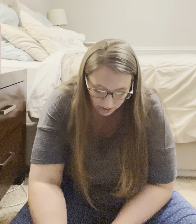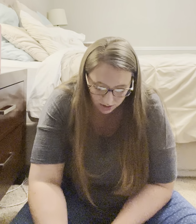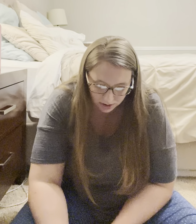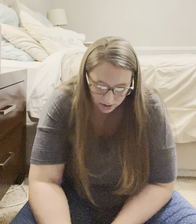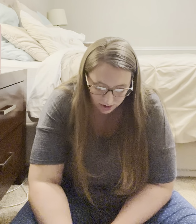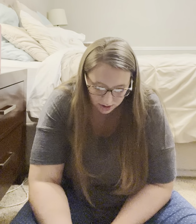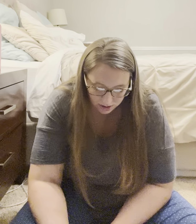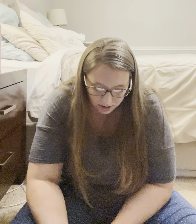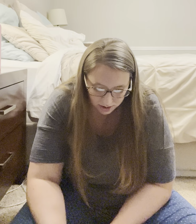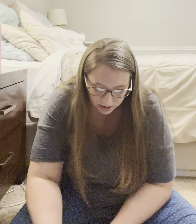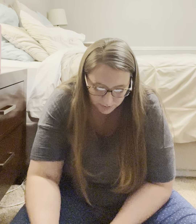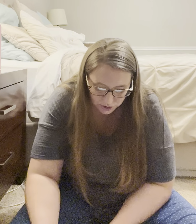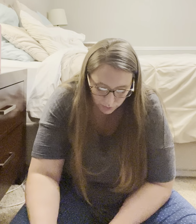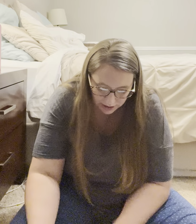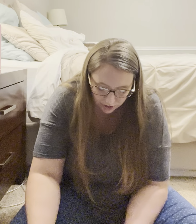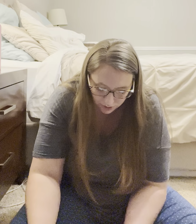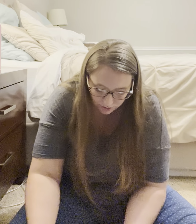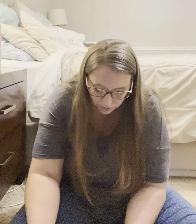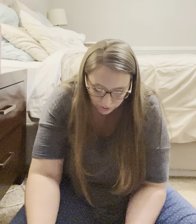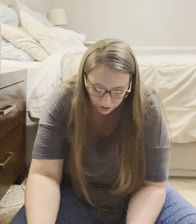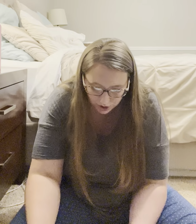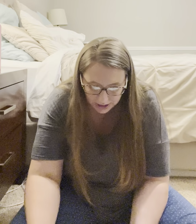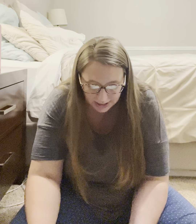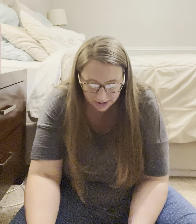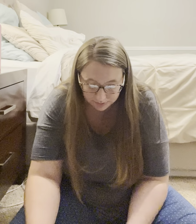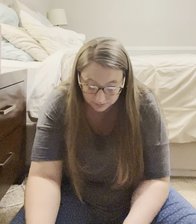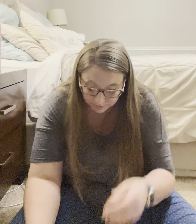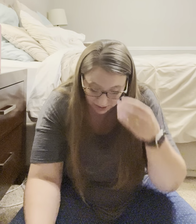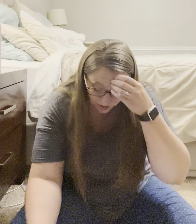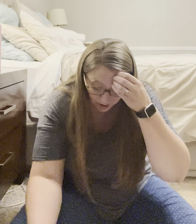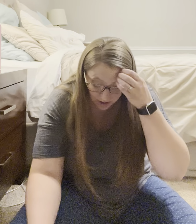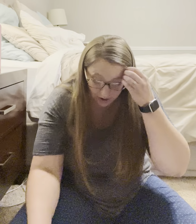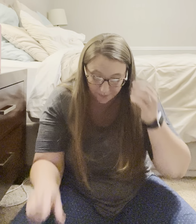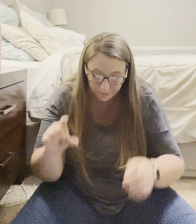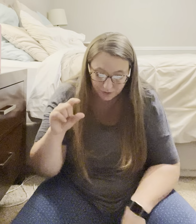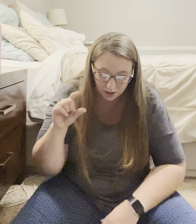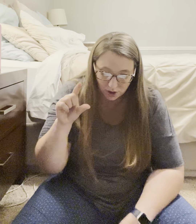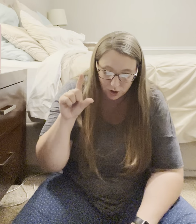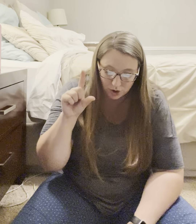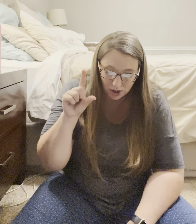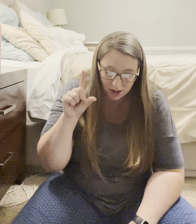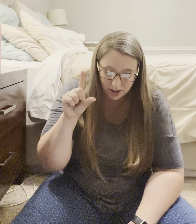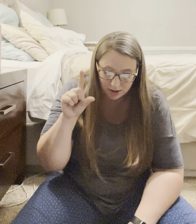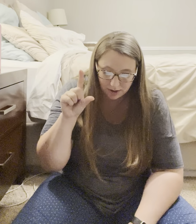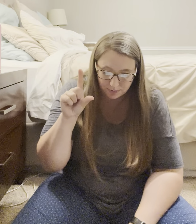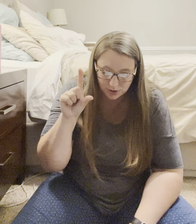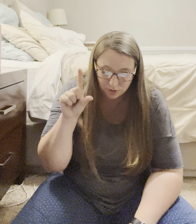Uh. Numbers 20 through 30. Yeah, there's a lot. Okay. Um. So,